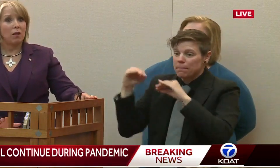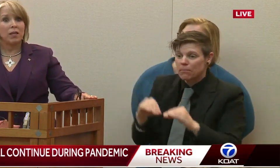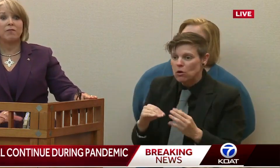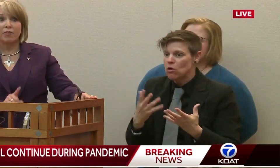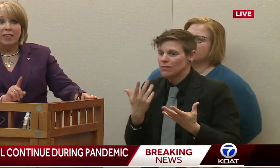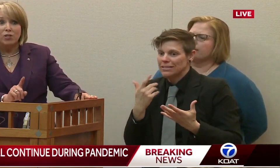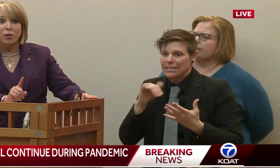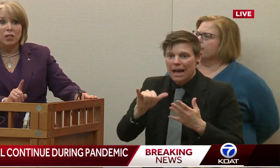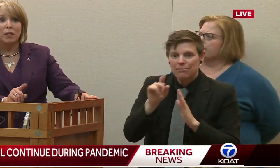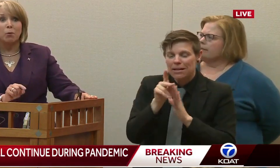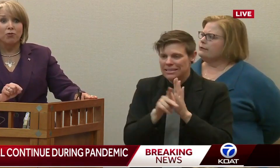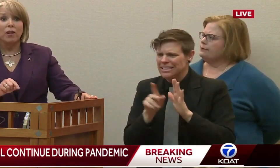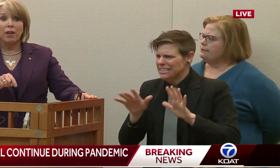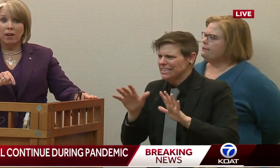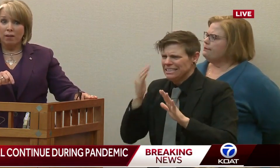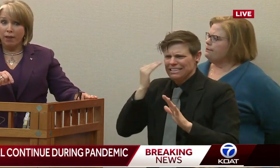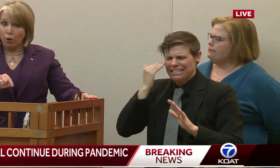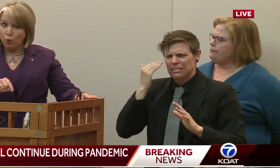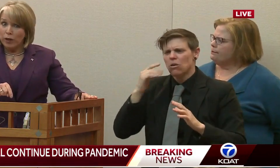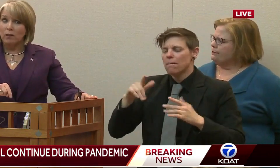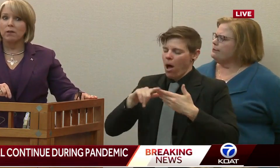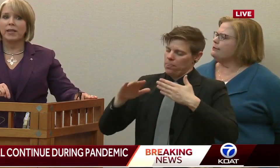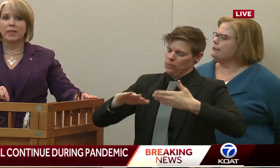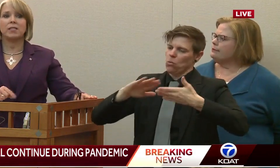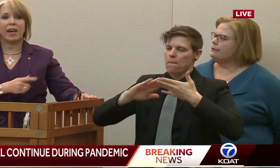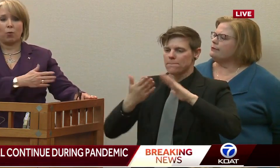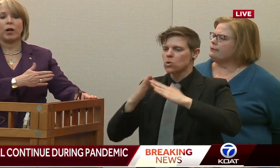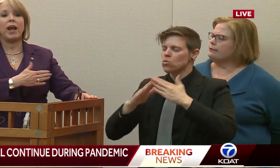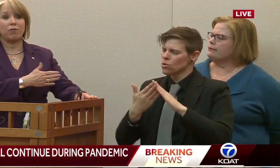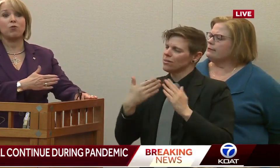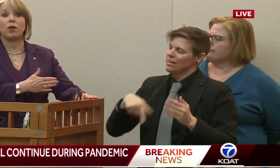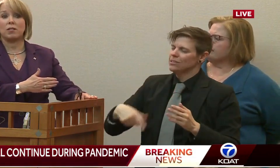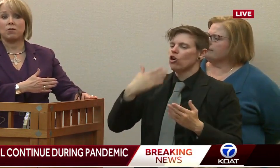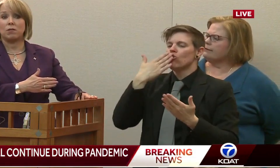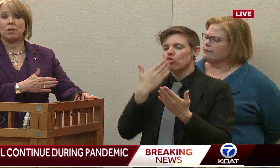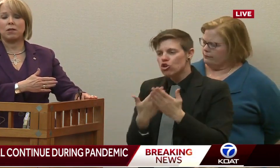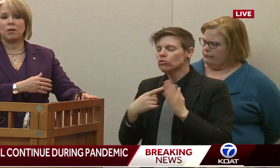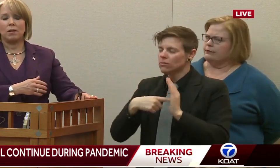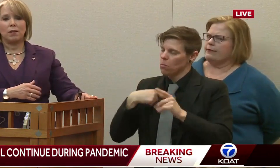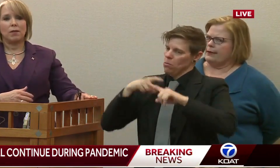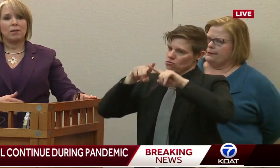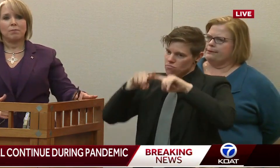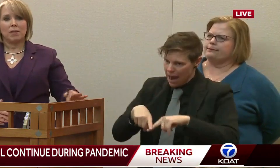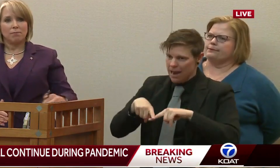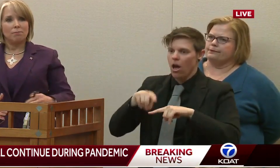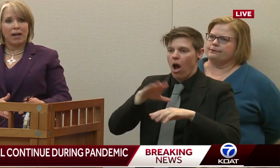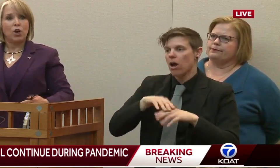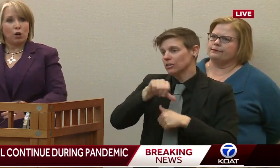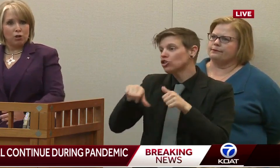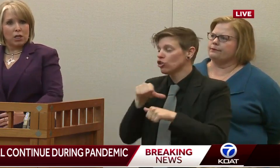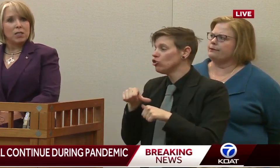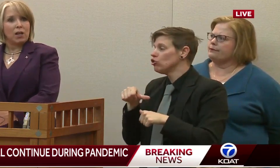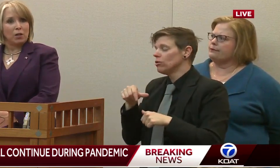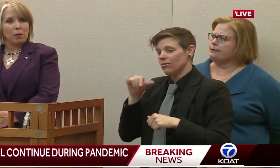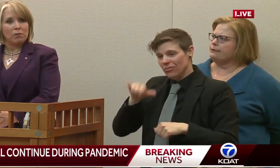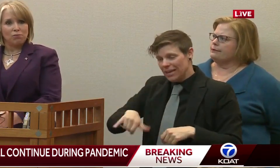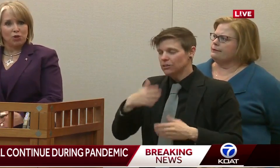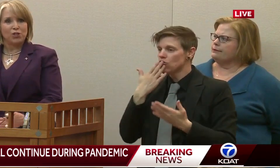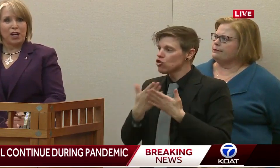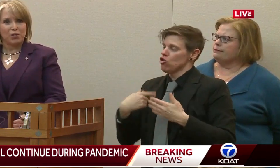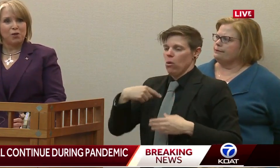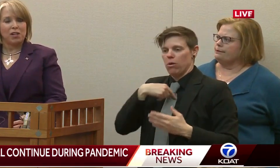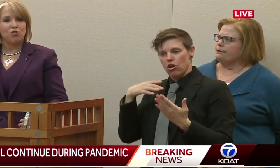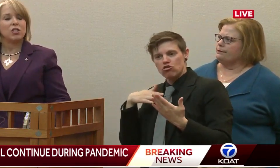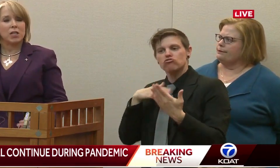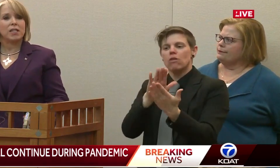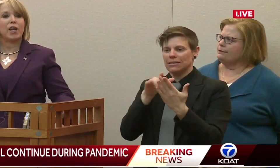policies without leaving. These are examples that are real in the state, and we're going to have to address those. My daughter is going to telecommute.